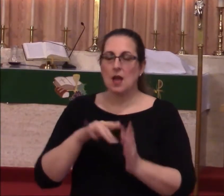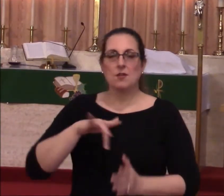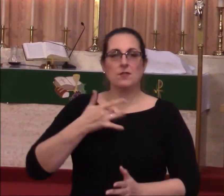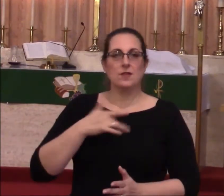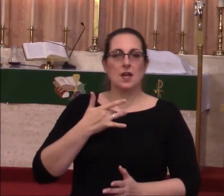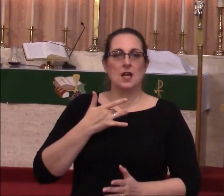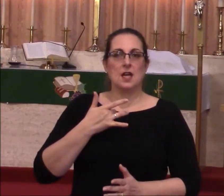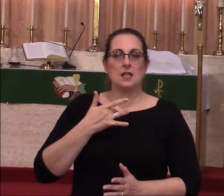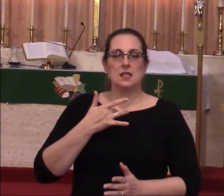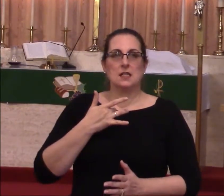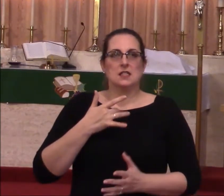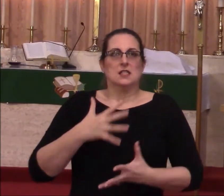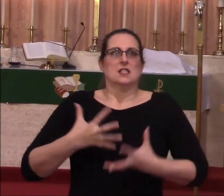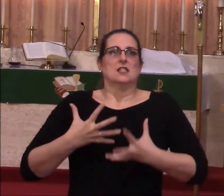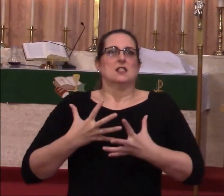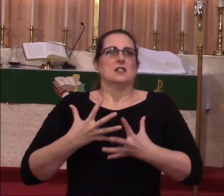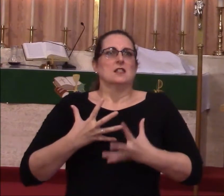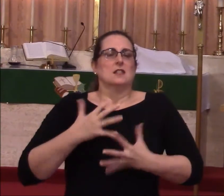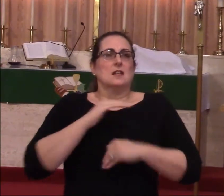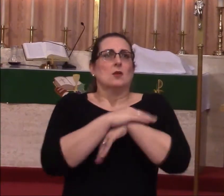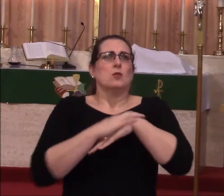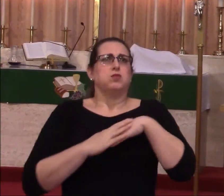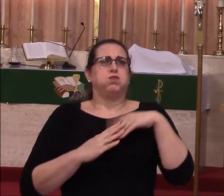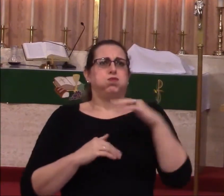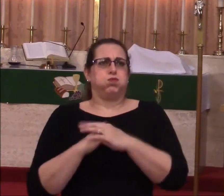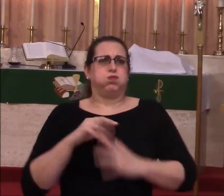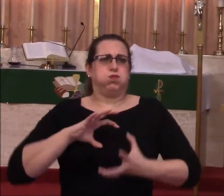could not contain himself.